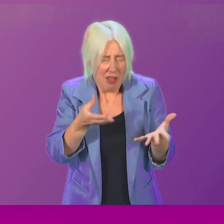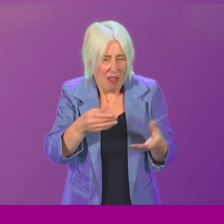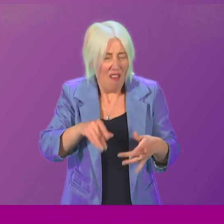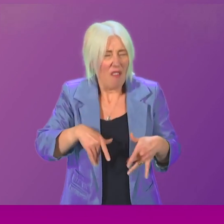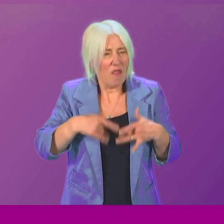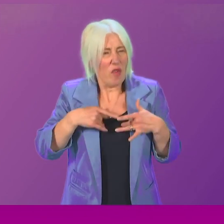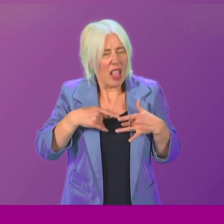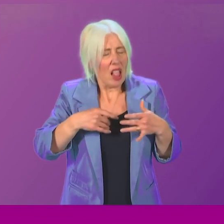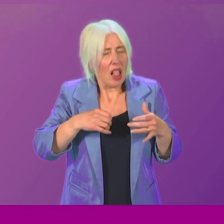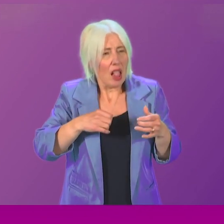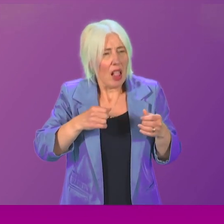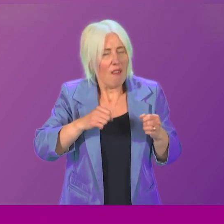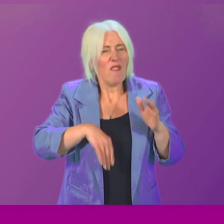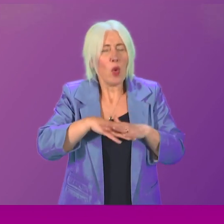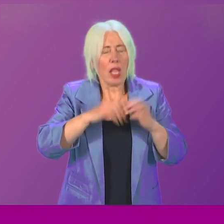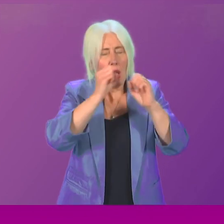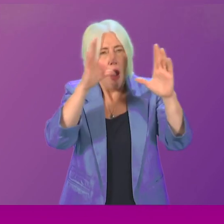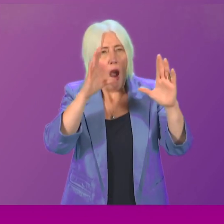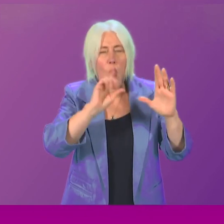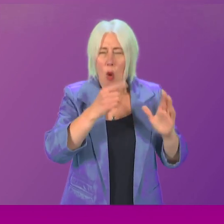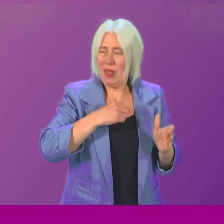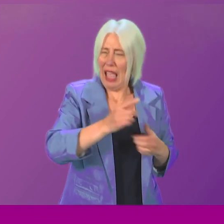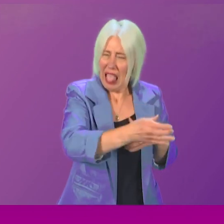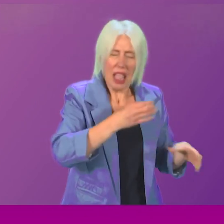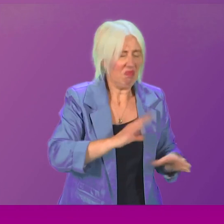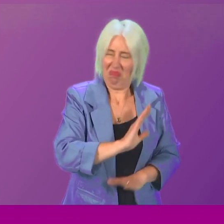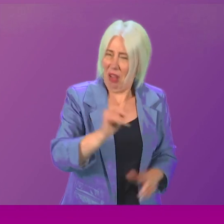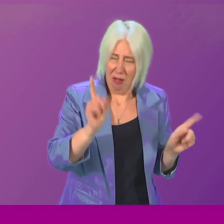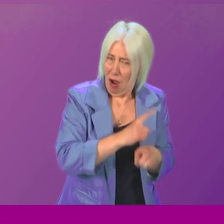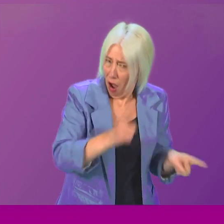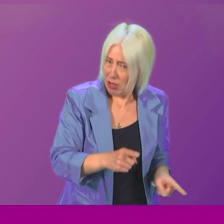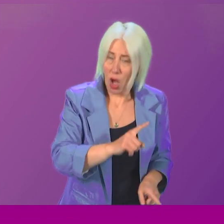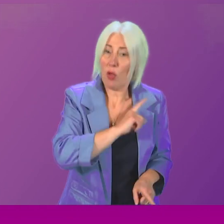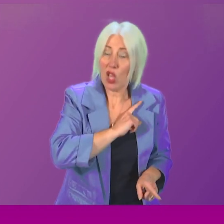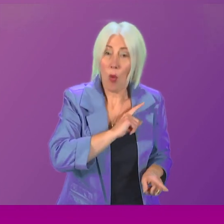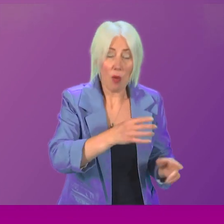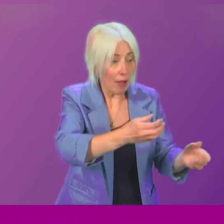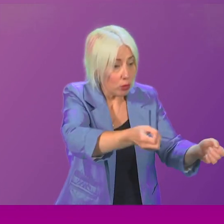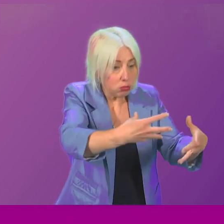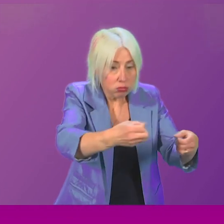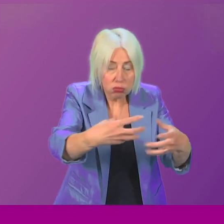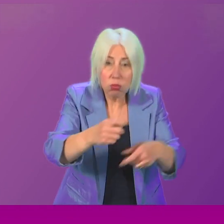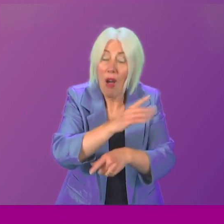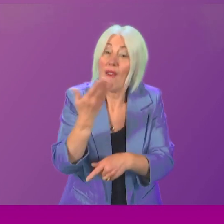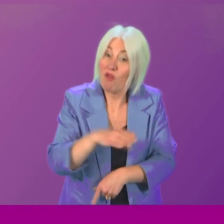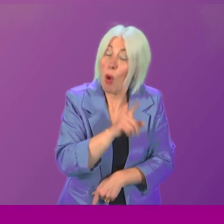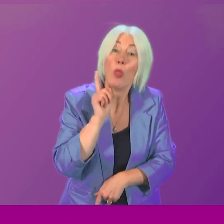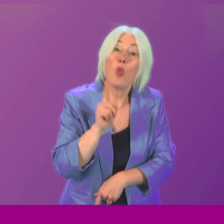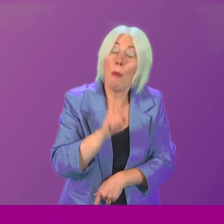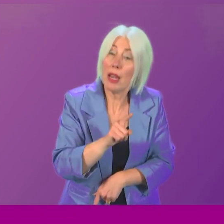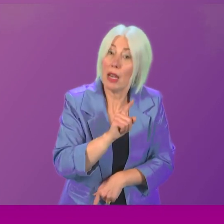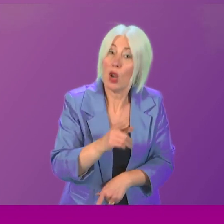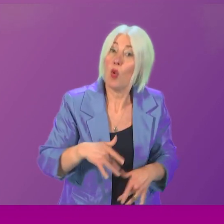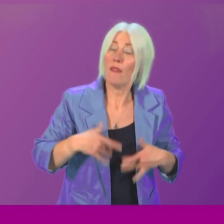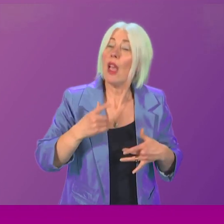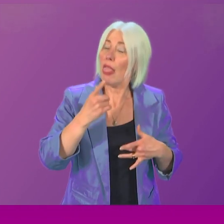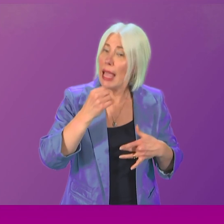was like. therefore, making sure that we hear directly from those who are still with us and who feel able to contribute that